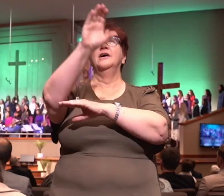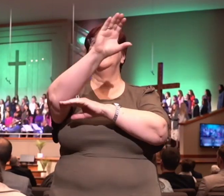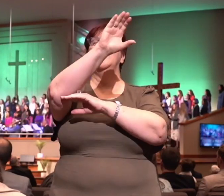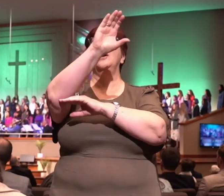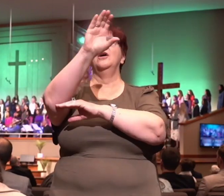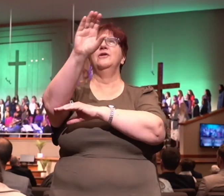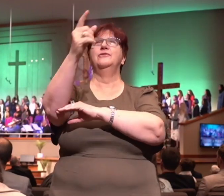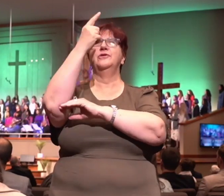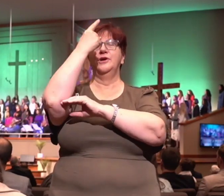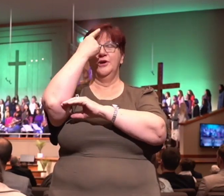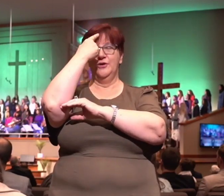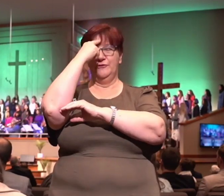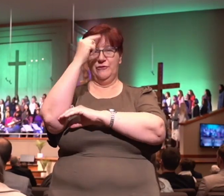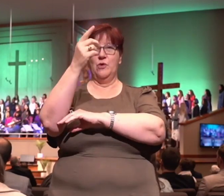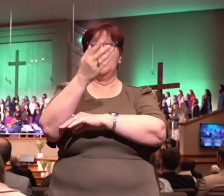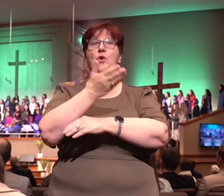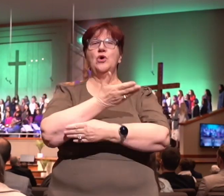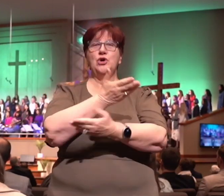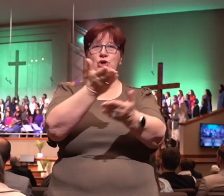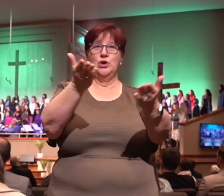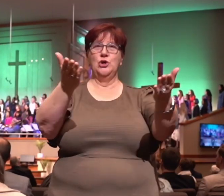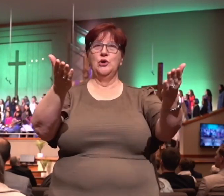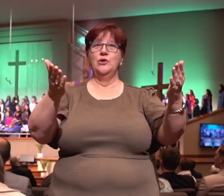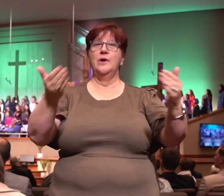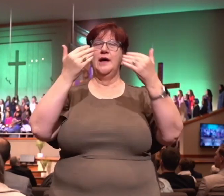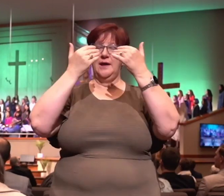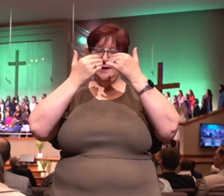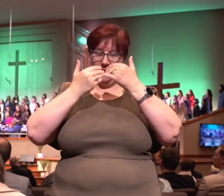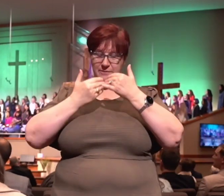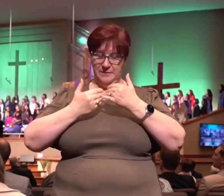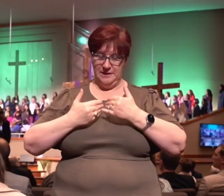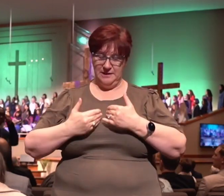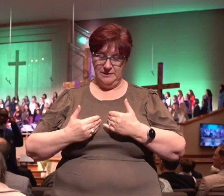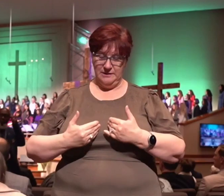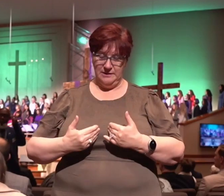for even me.